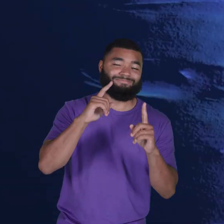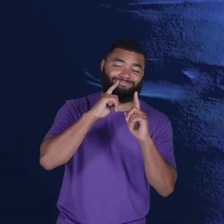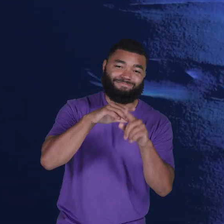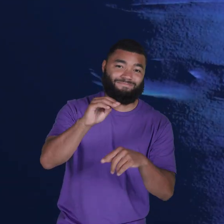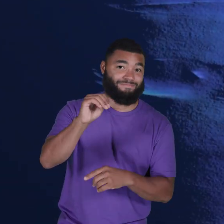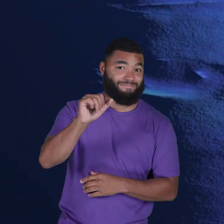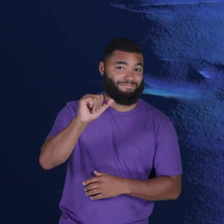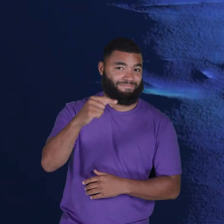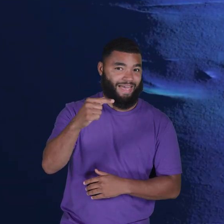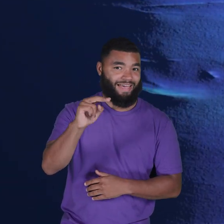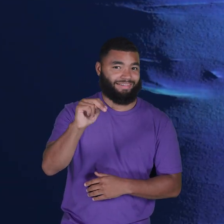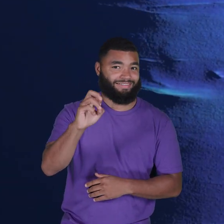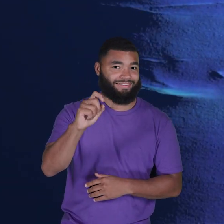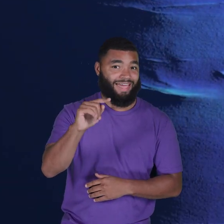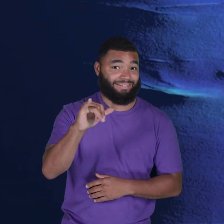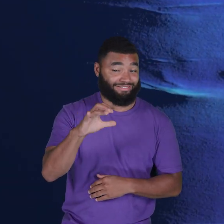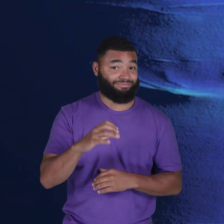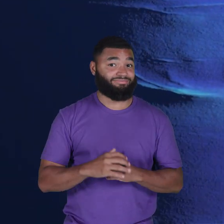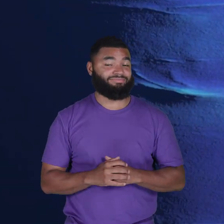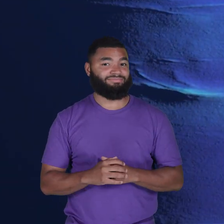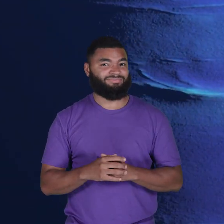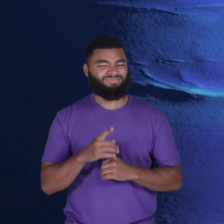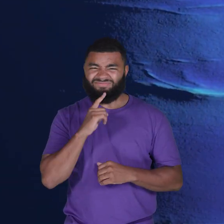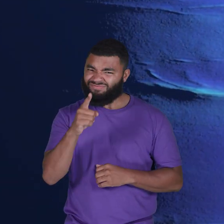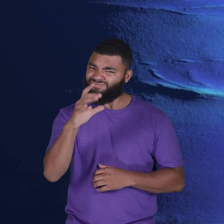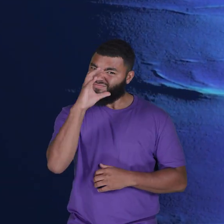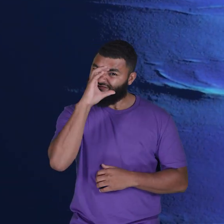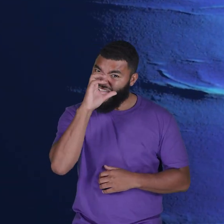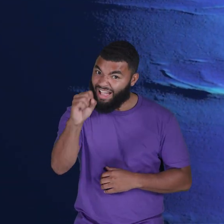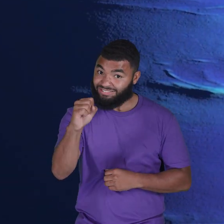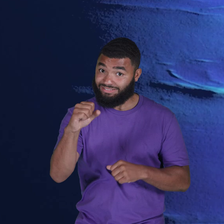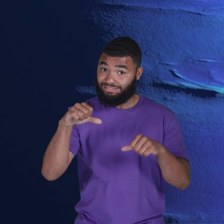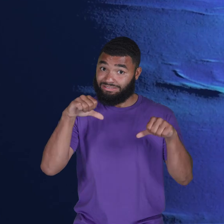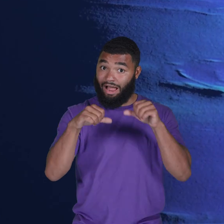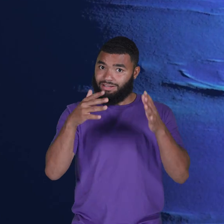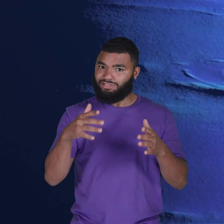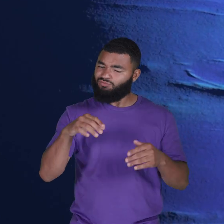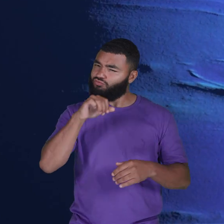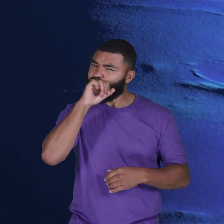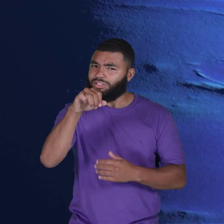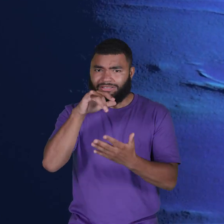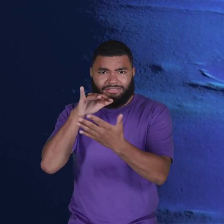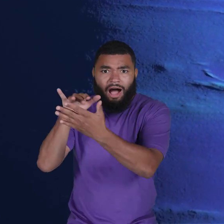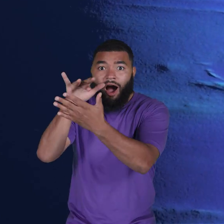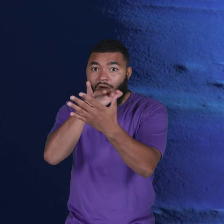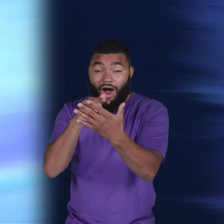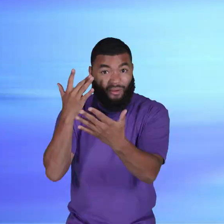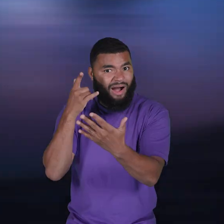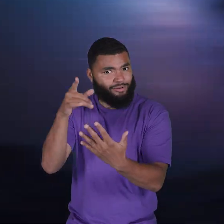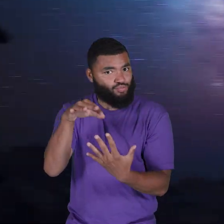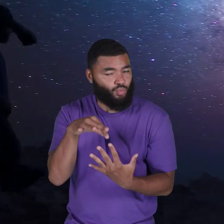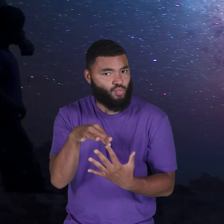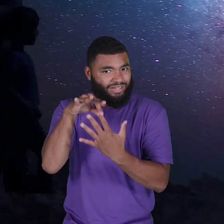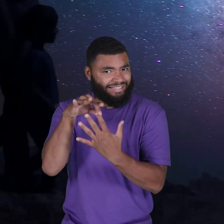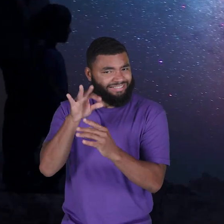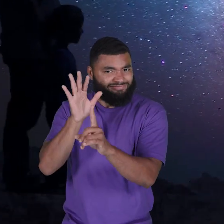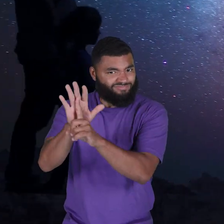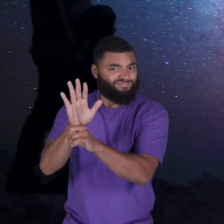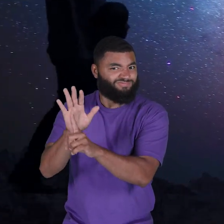Neptune is a fascinating planet that scientists like to study because of its unique characteristics. The next time your eyes search